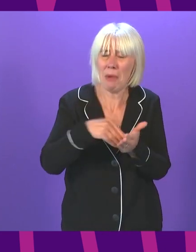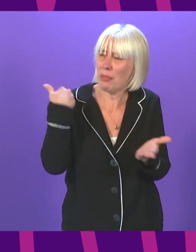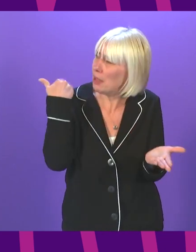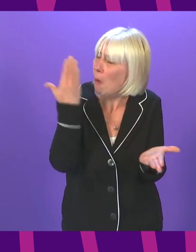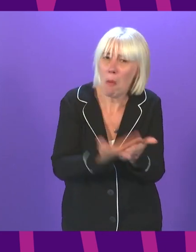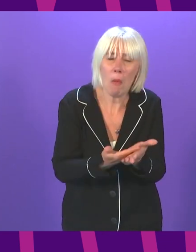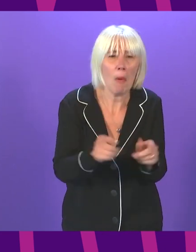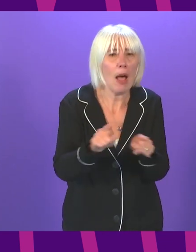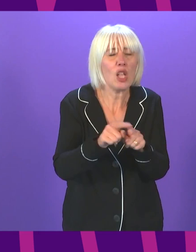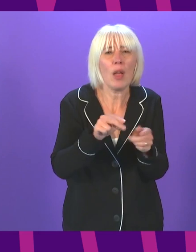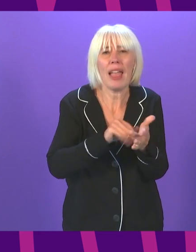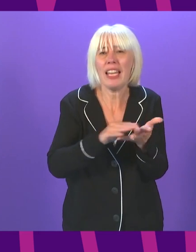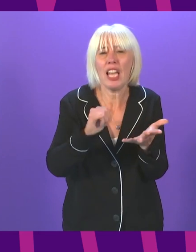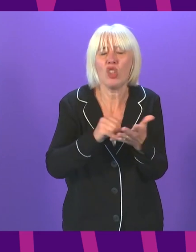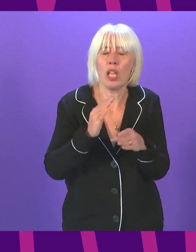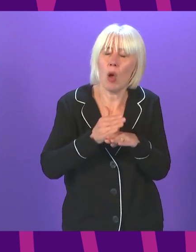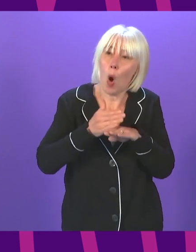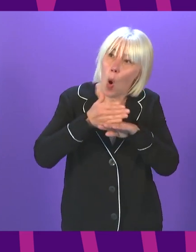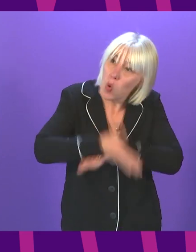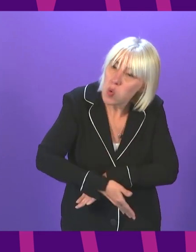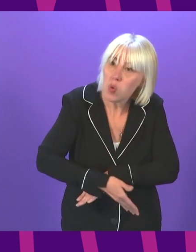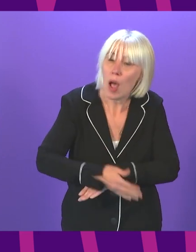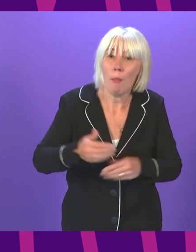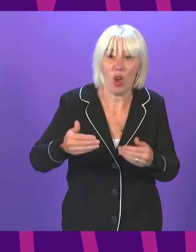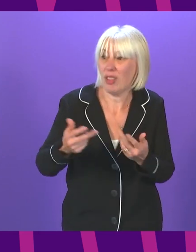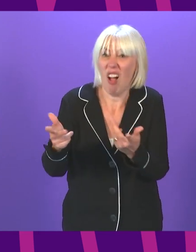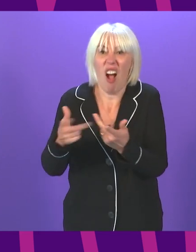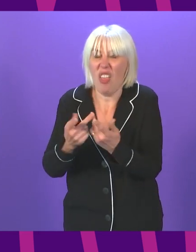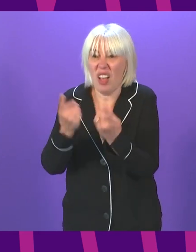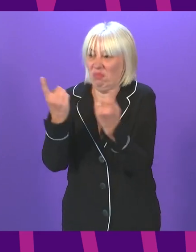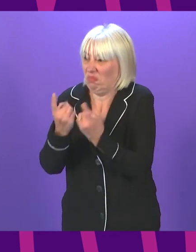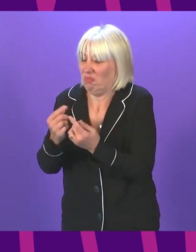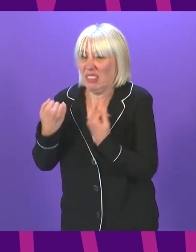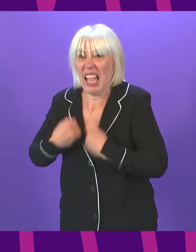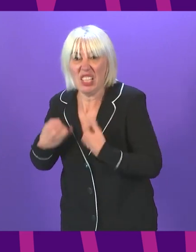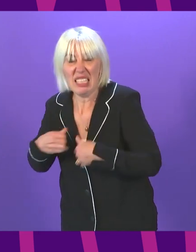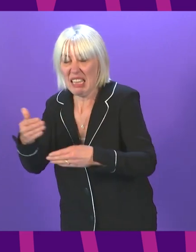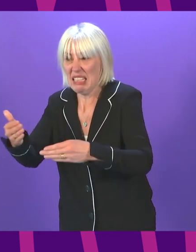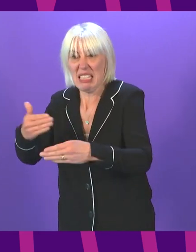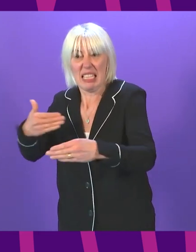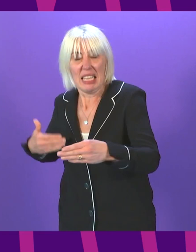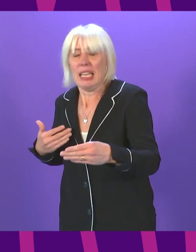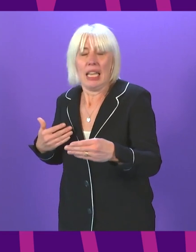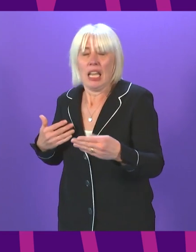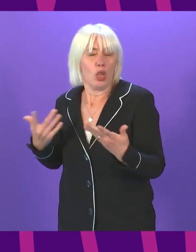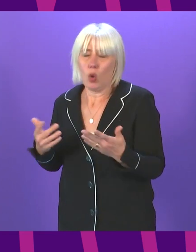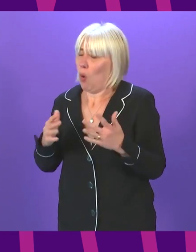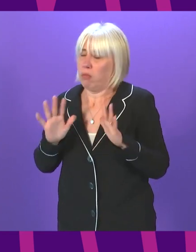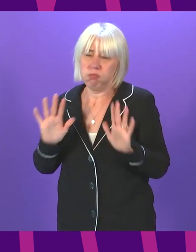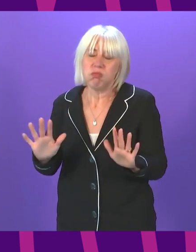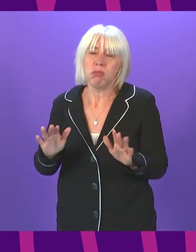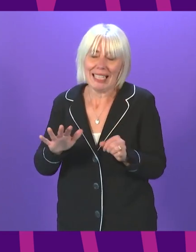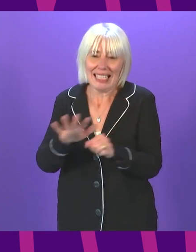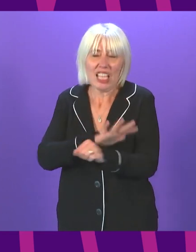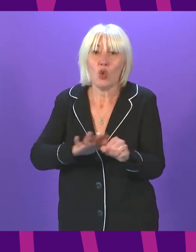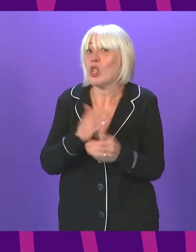is working hard to deal with the backlog of other cases, which has been caused by earlier waves of the pandemic. So, the situation